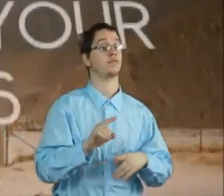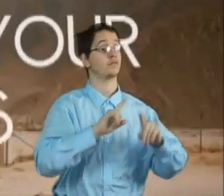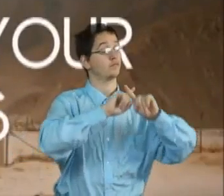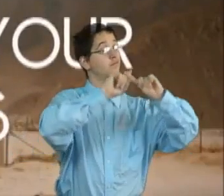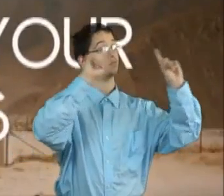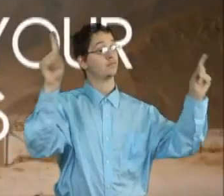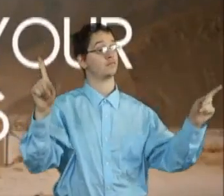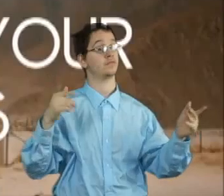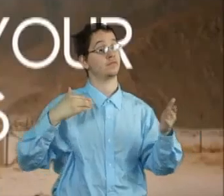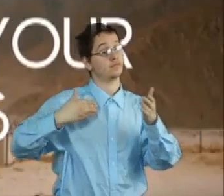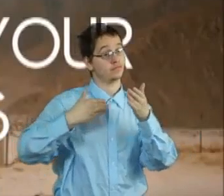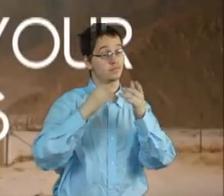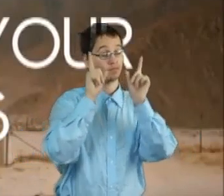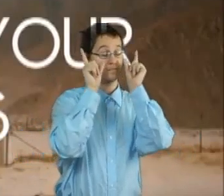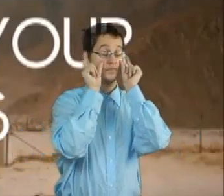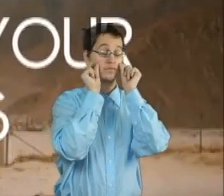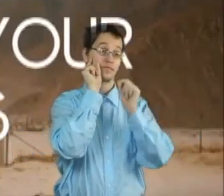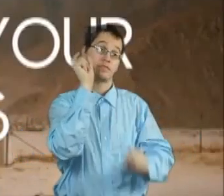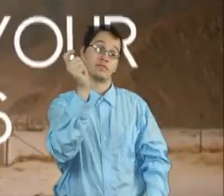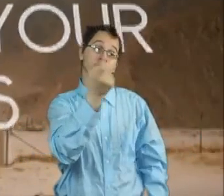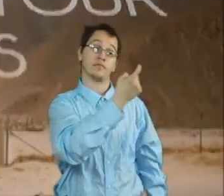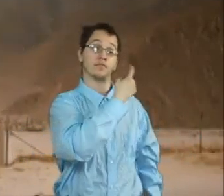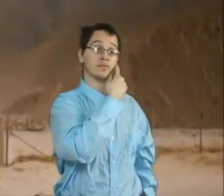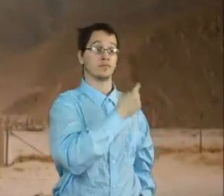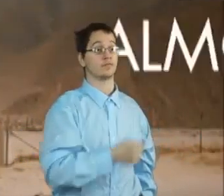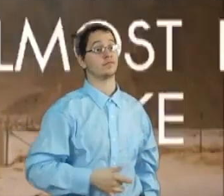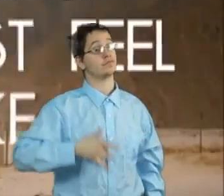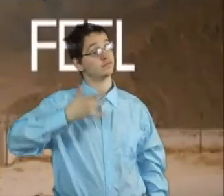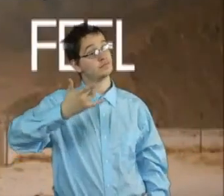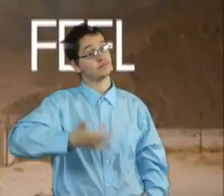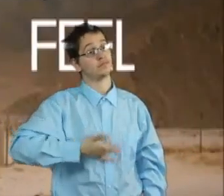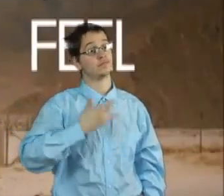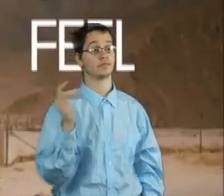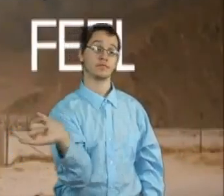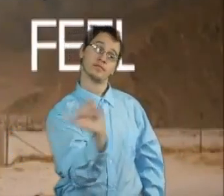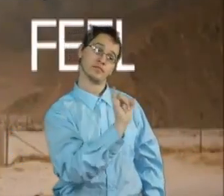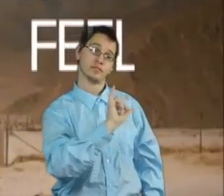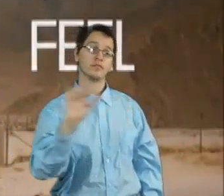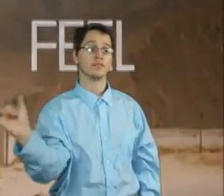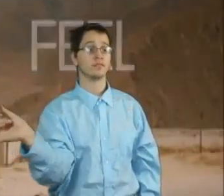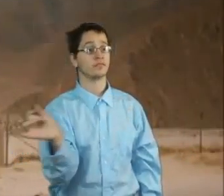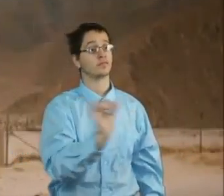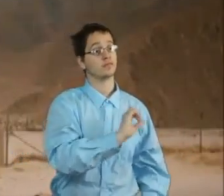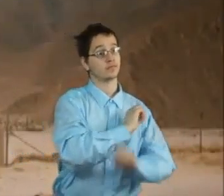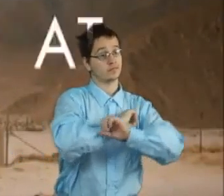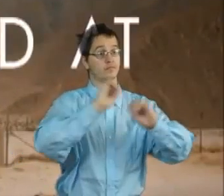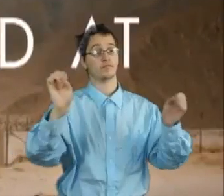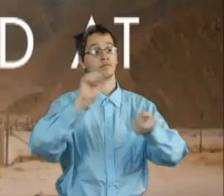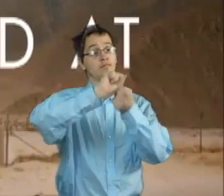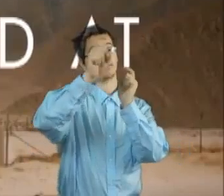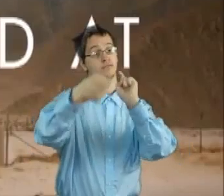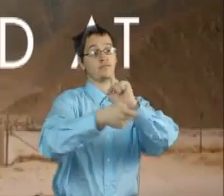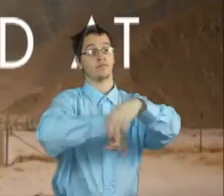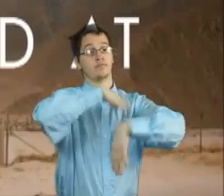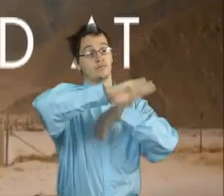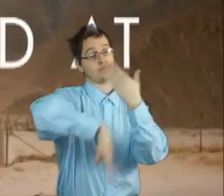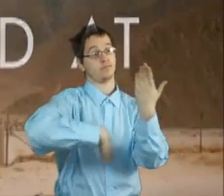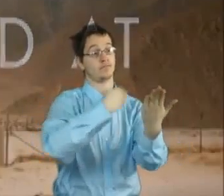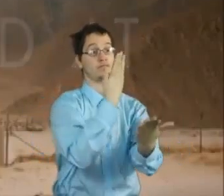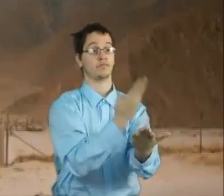But if you close your eyes Does it almost feel like nothing changed at